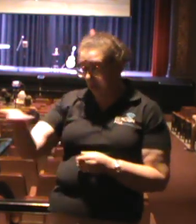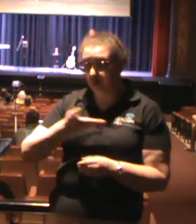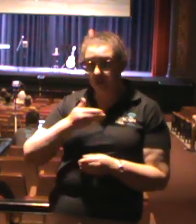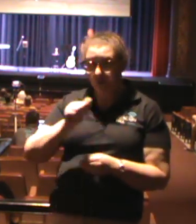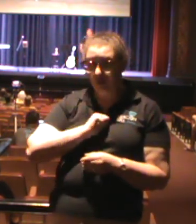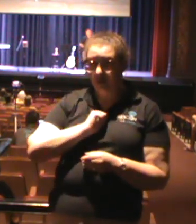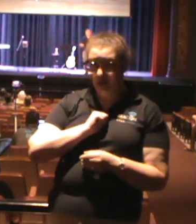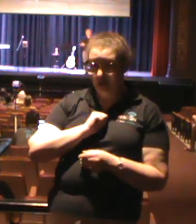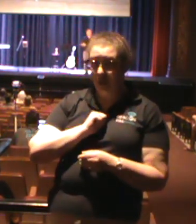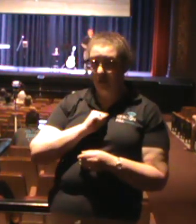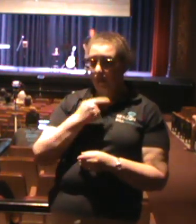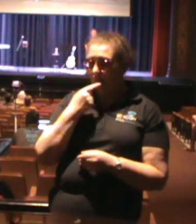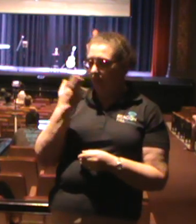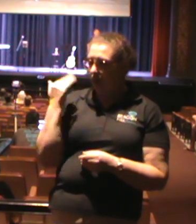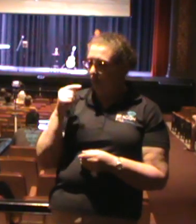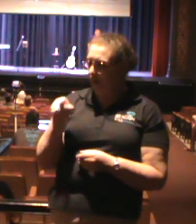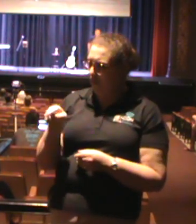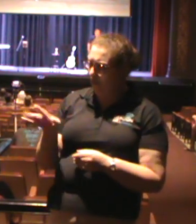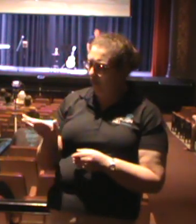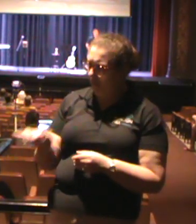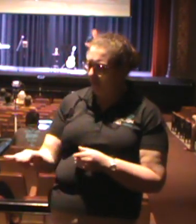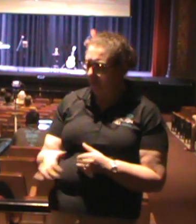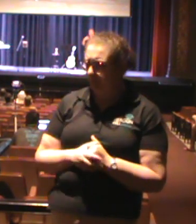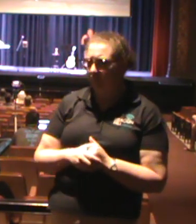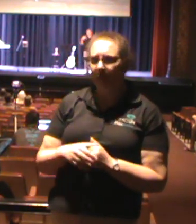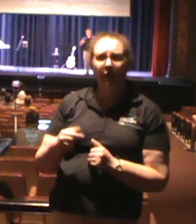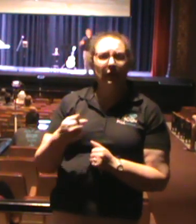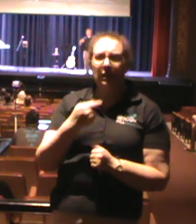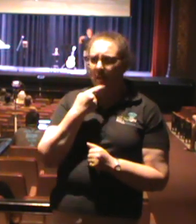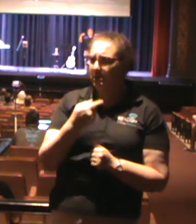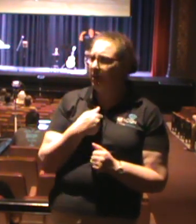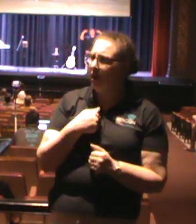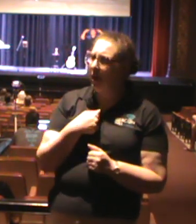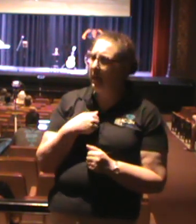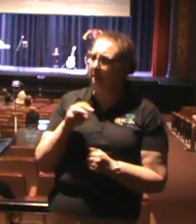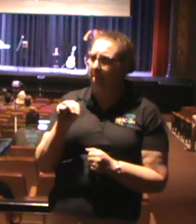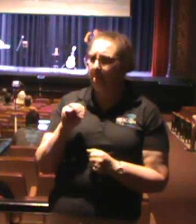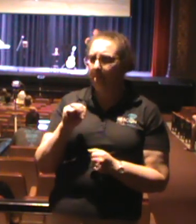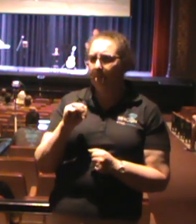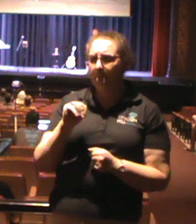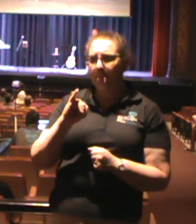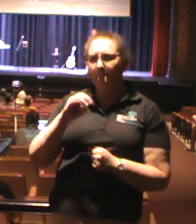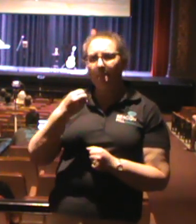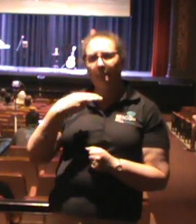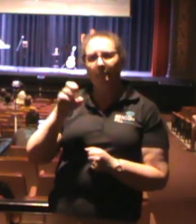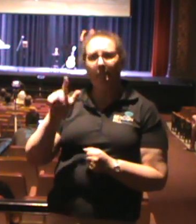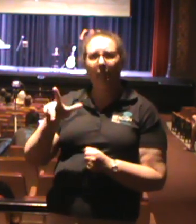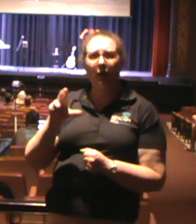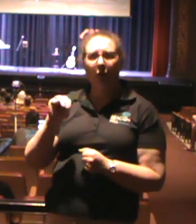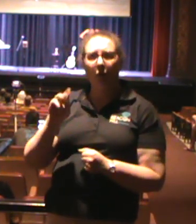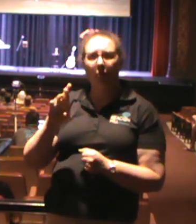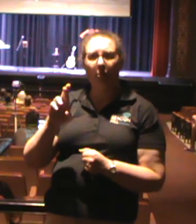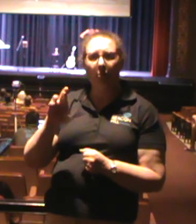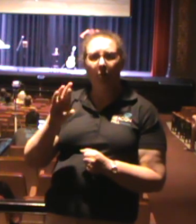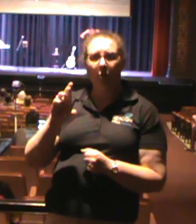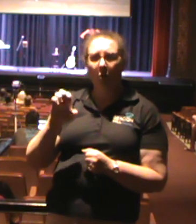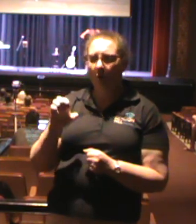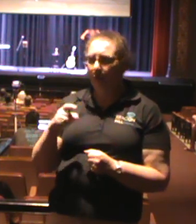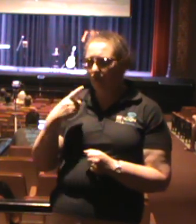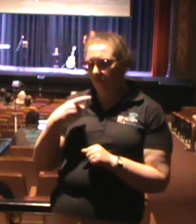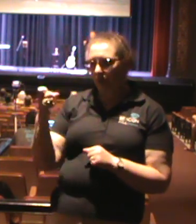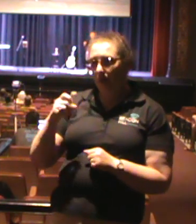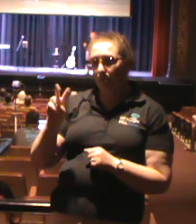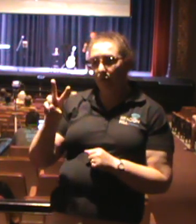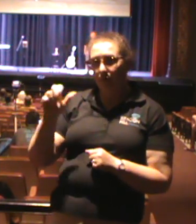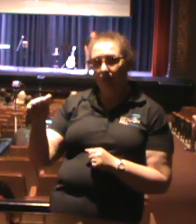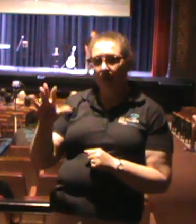we are there. And I sat there, and I said to them, when I came to them, I said, I'm Michael Moore. You know, I'm from Chester, Virginia, and God sent me here